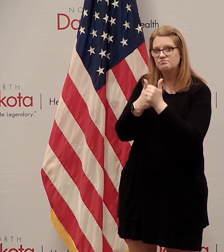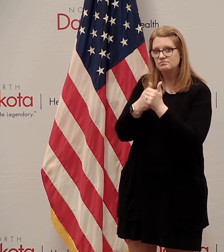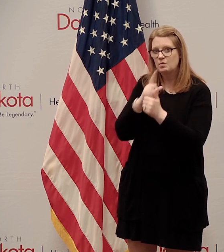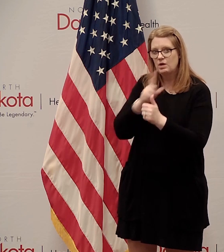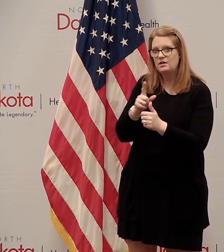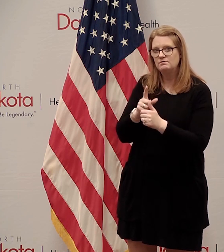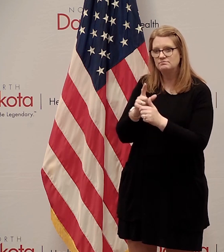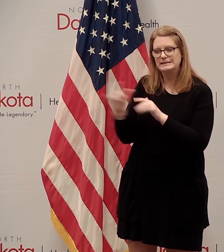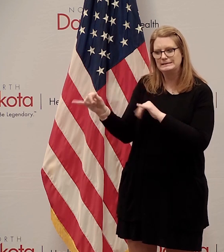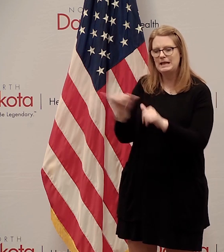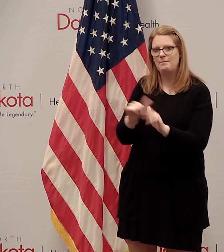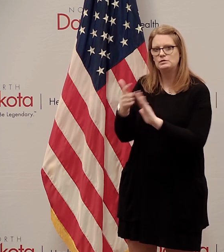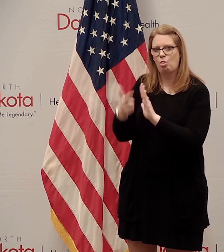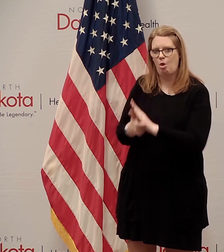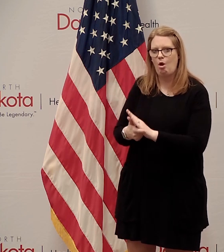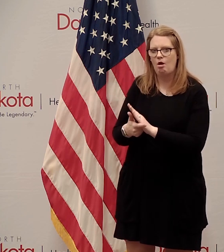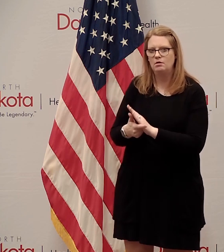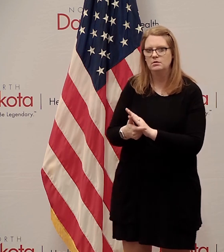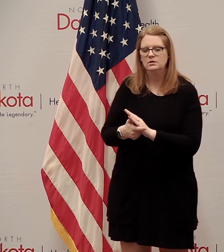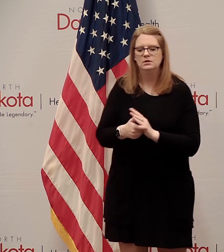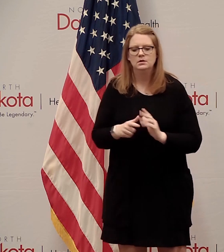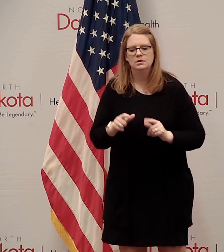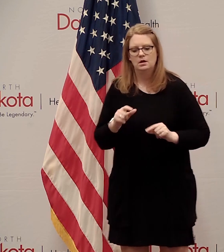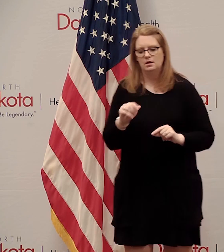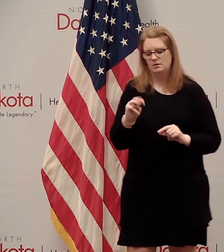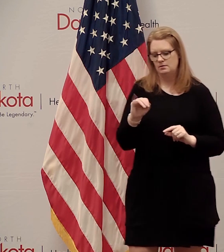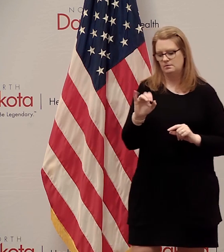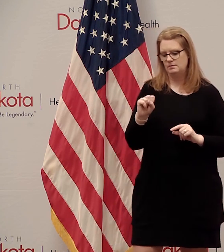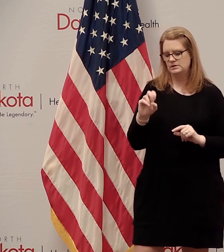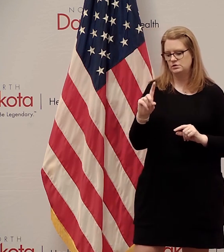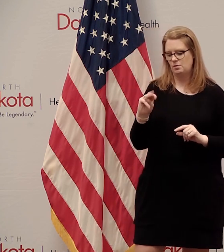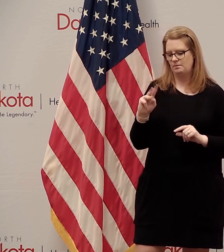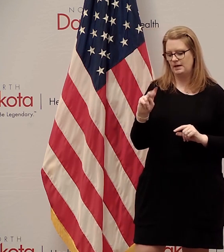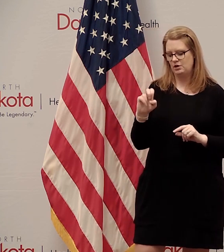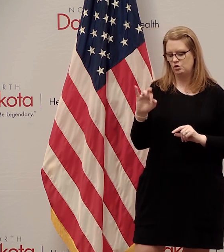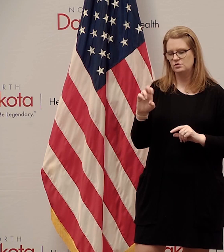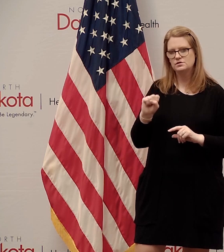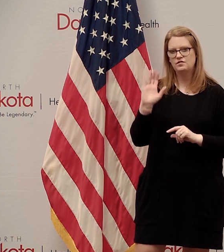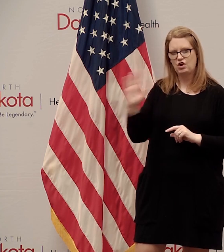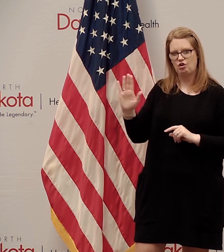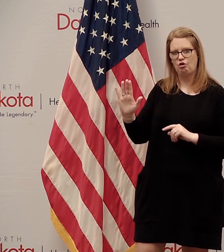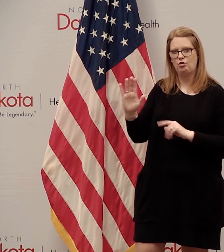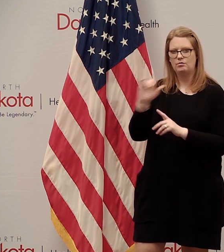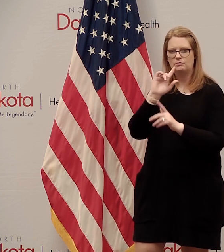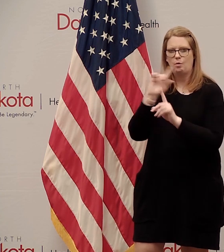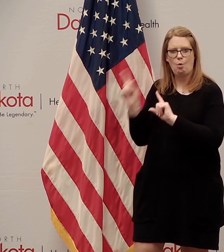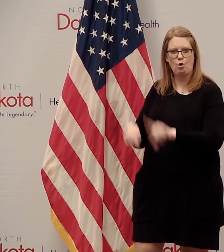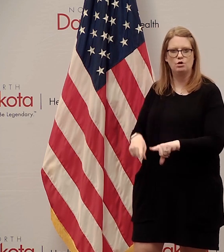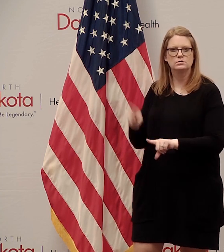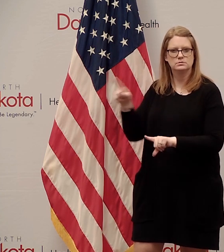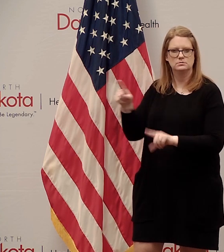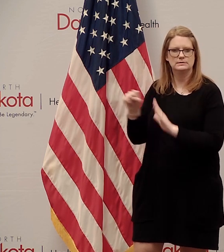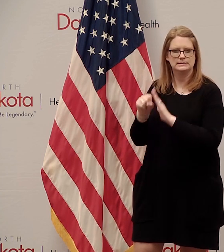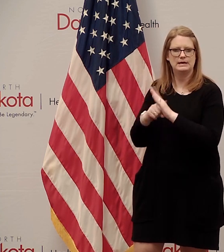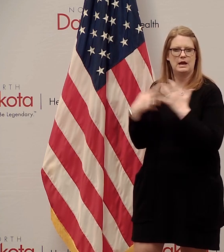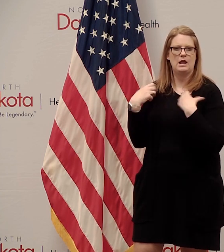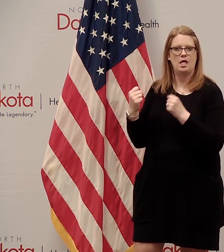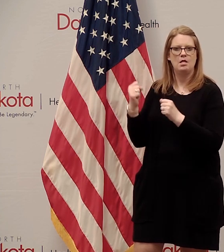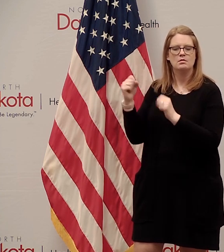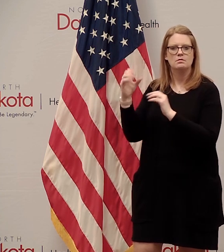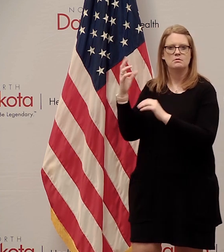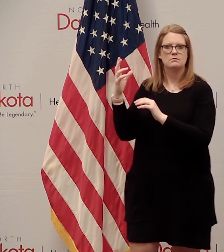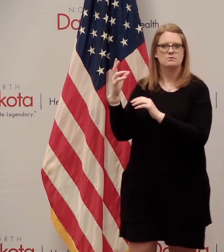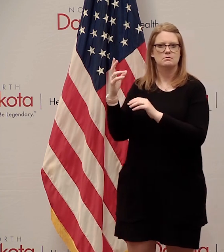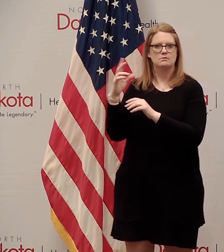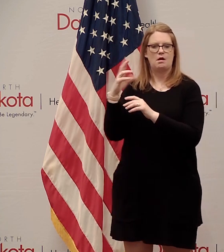infractions for executive orders misdemeanors for state health officer orders enforcement always local but the